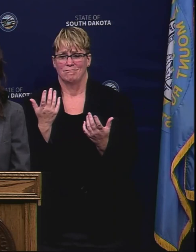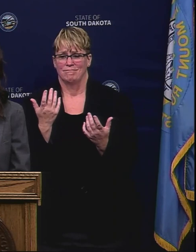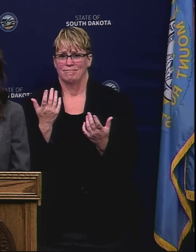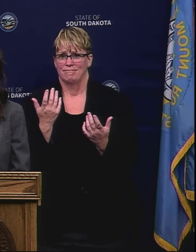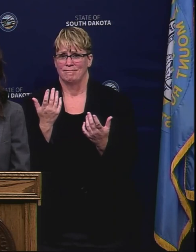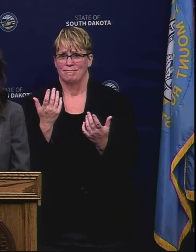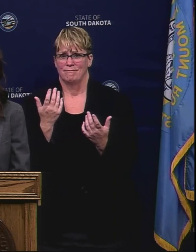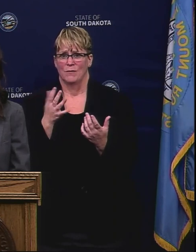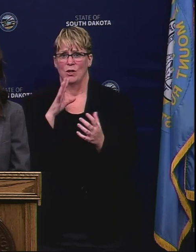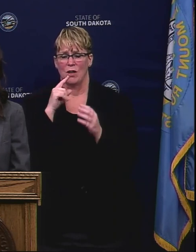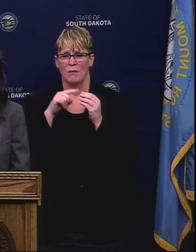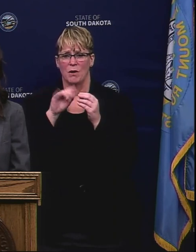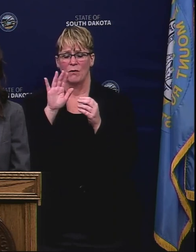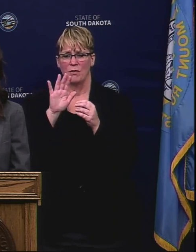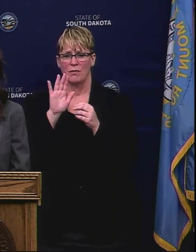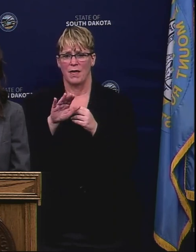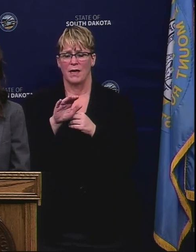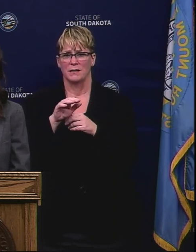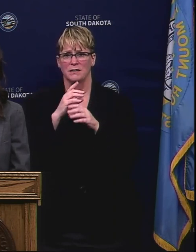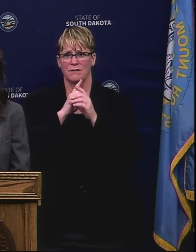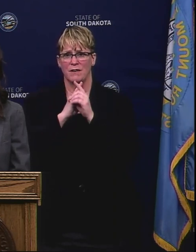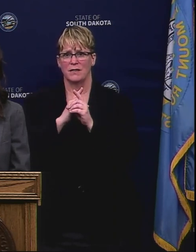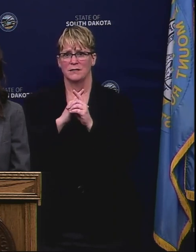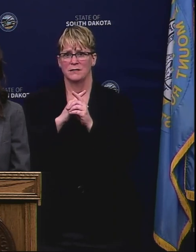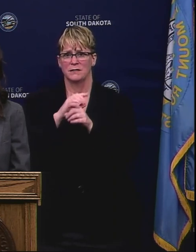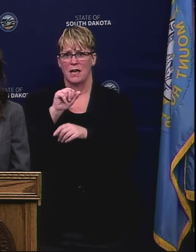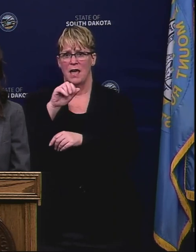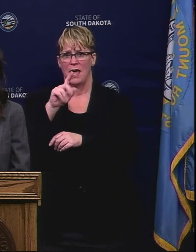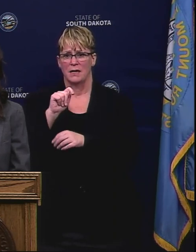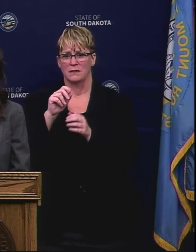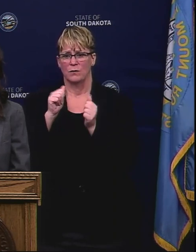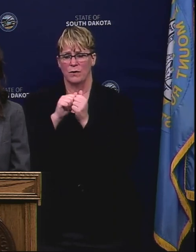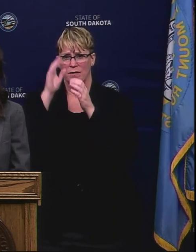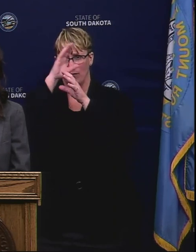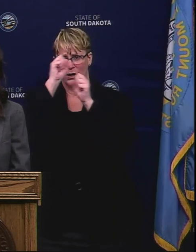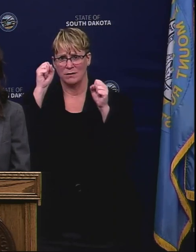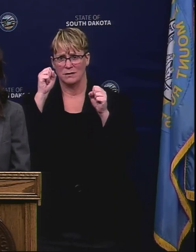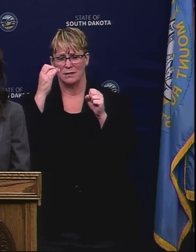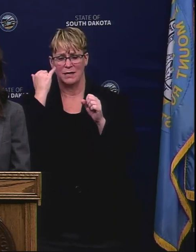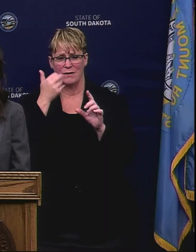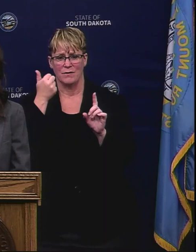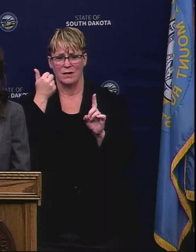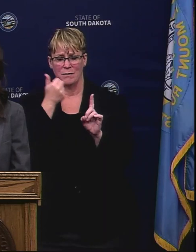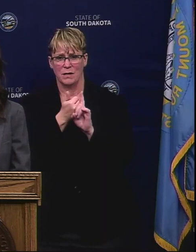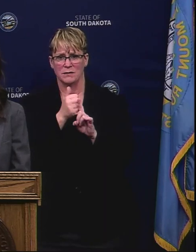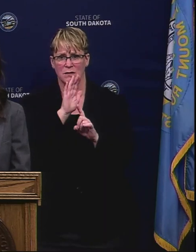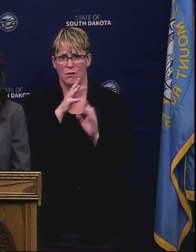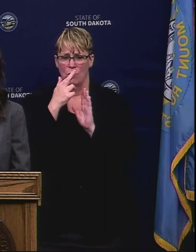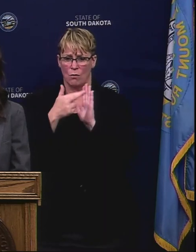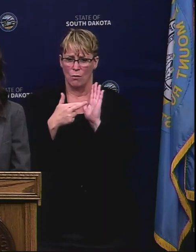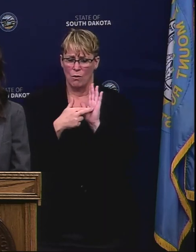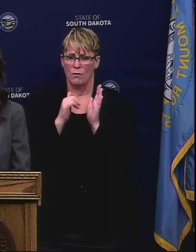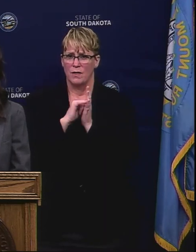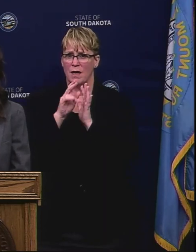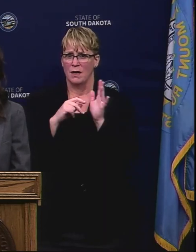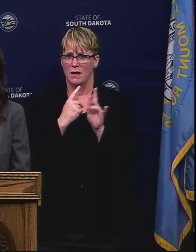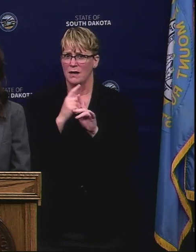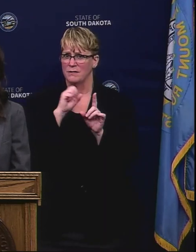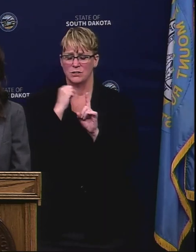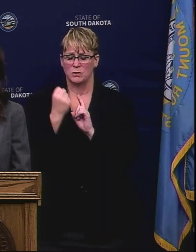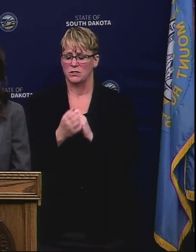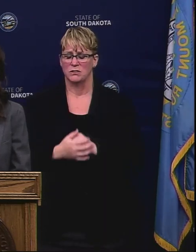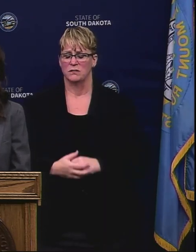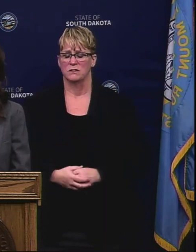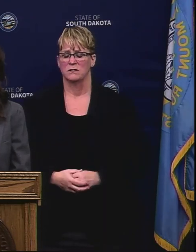the Defense Production Act and the Executive Order by the President to see if that impacts that definition of their role in these types of situations.